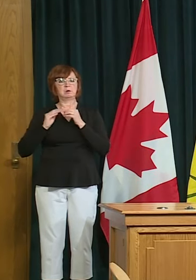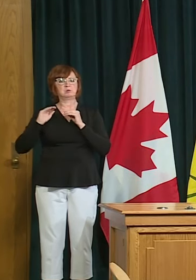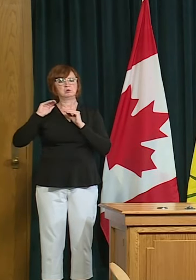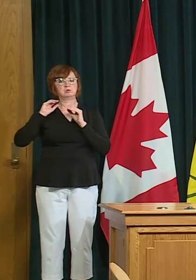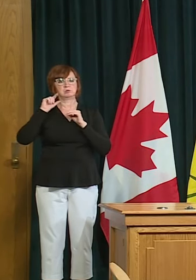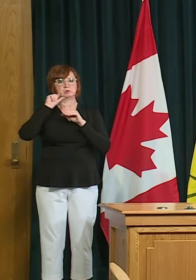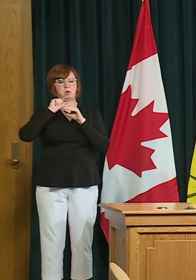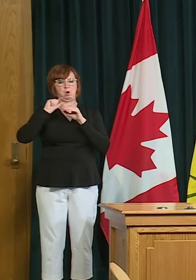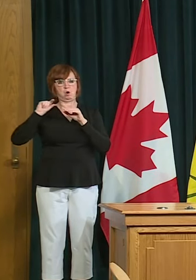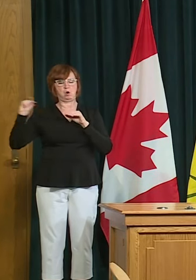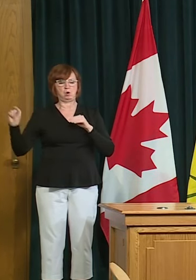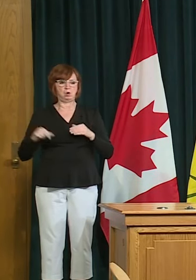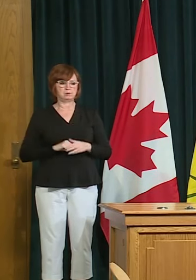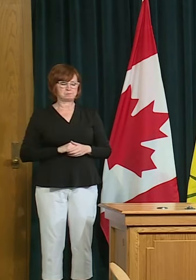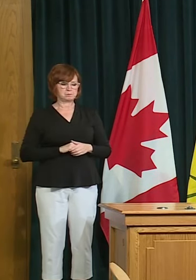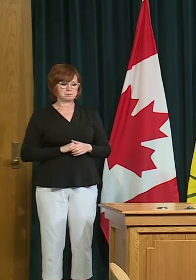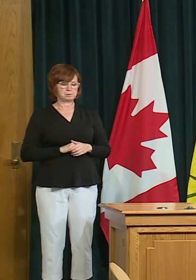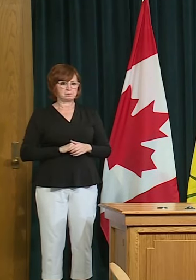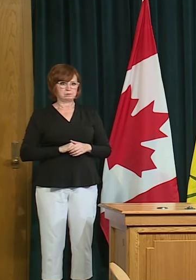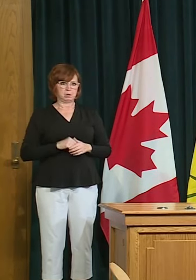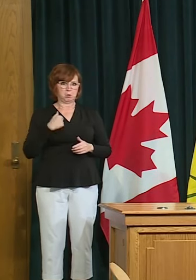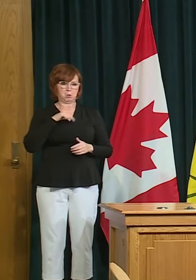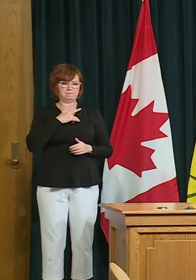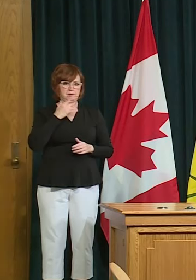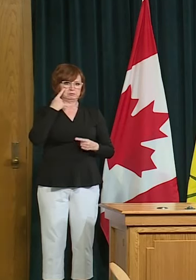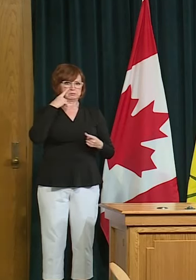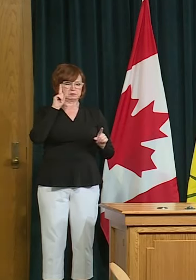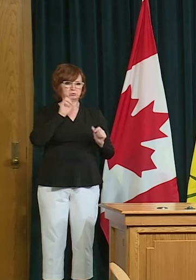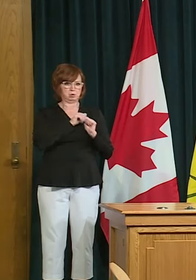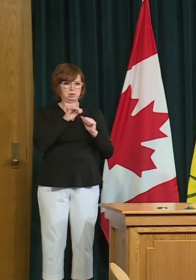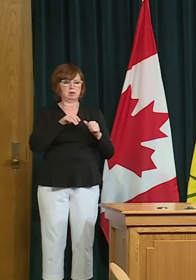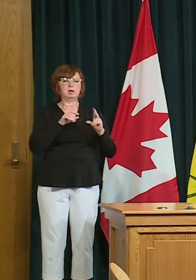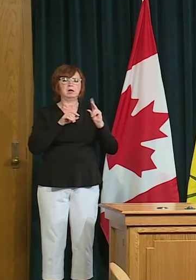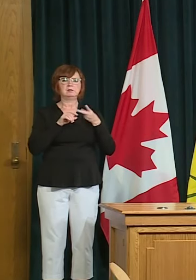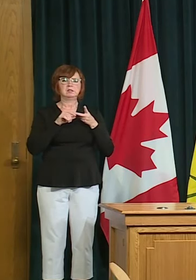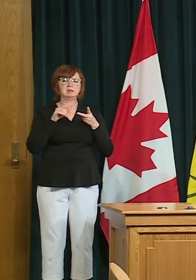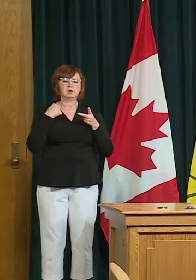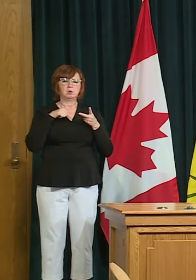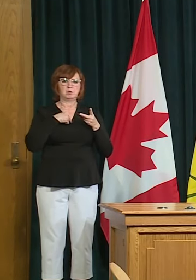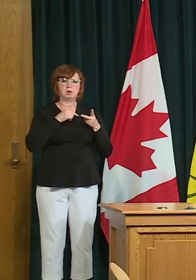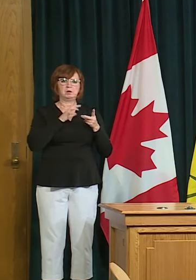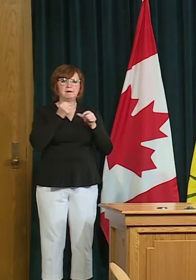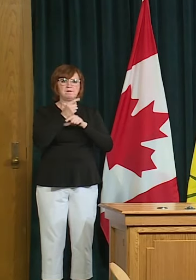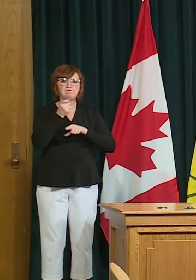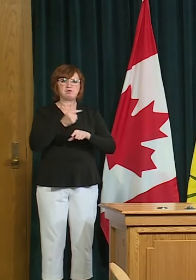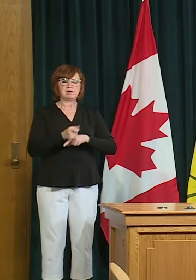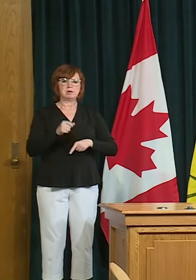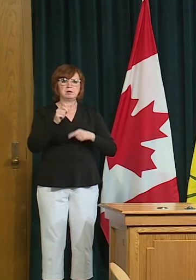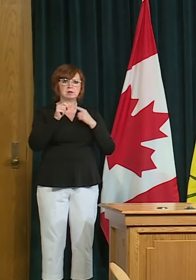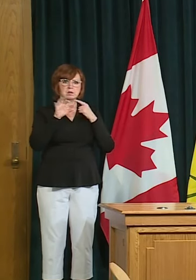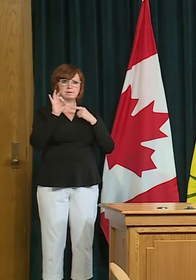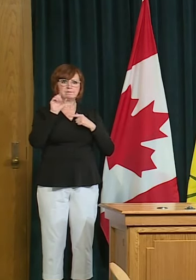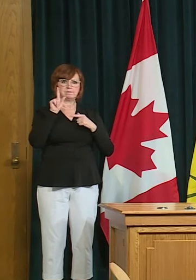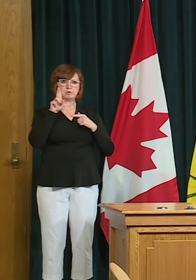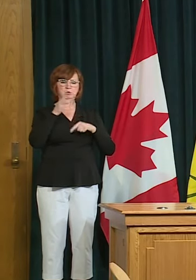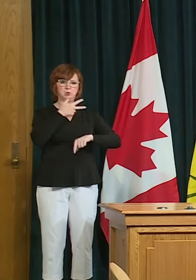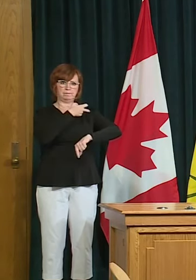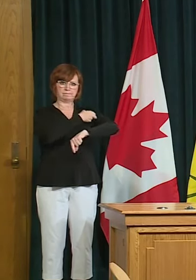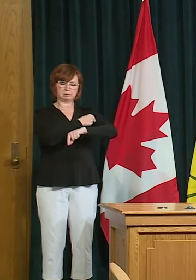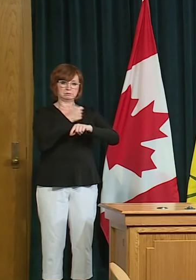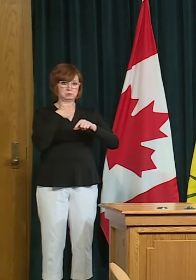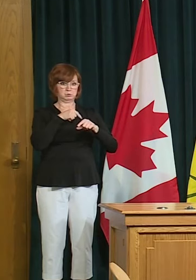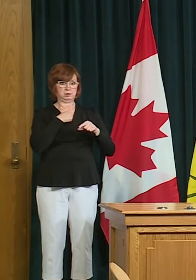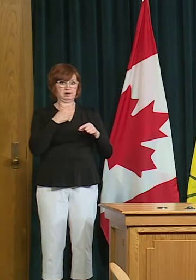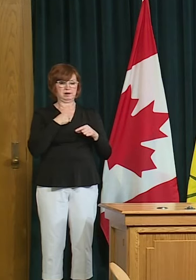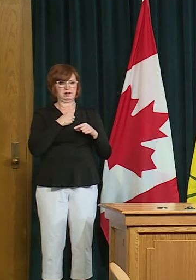success and secondly we do give the flu vaccine to around more than a third of the population every year and we over the